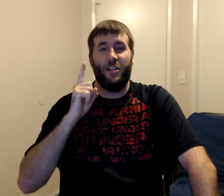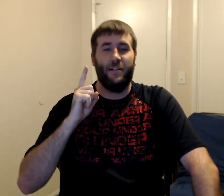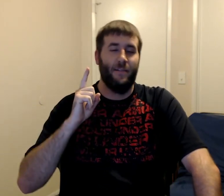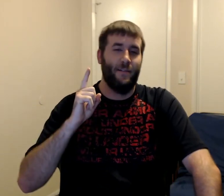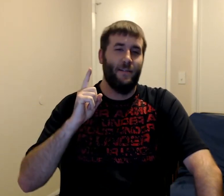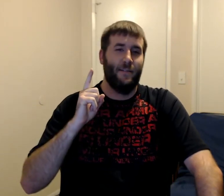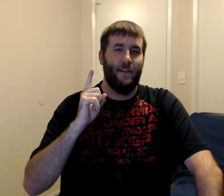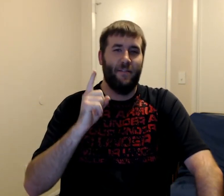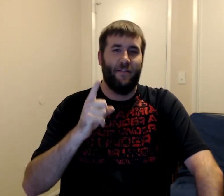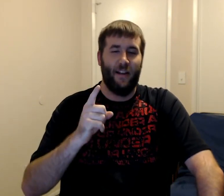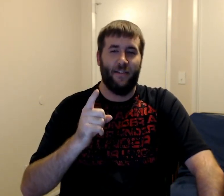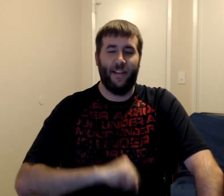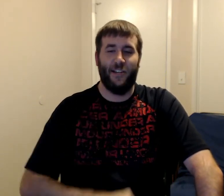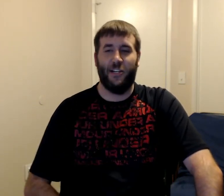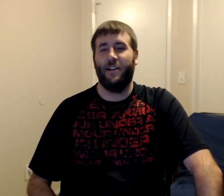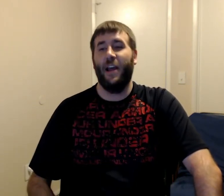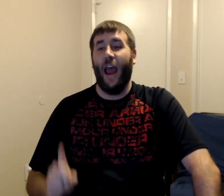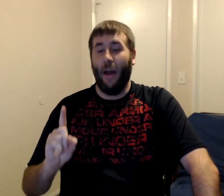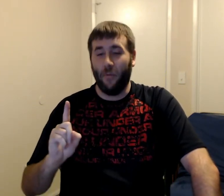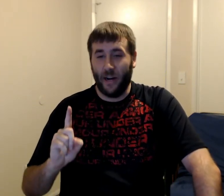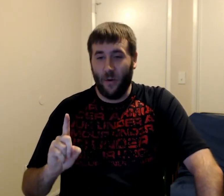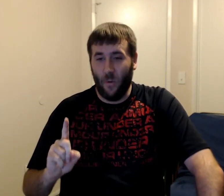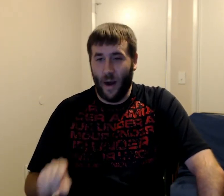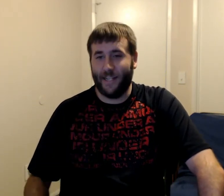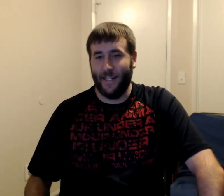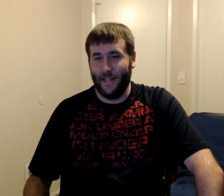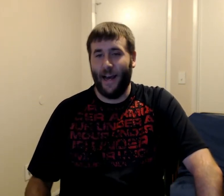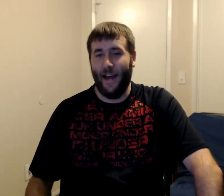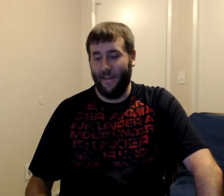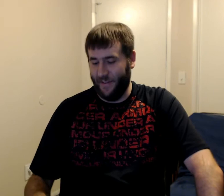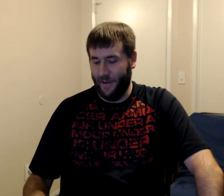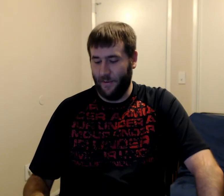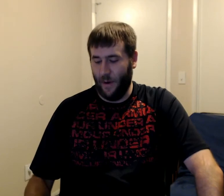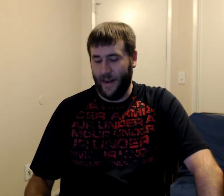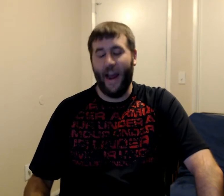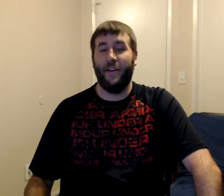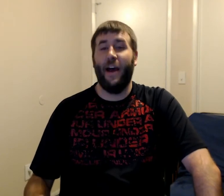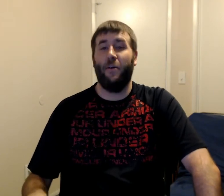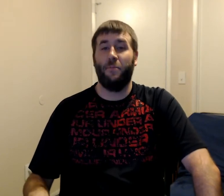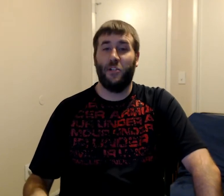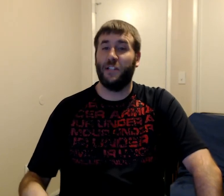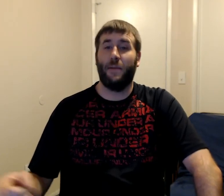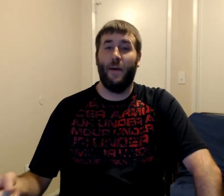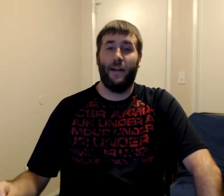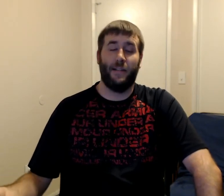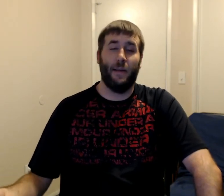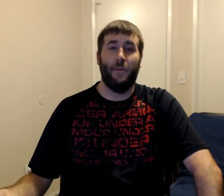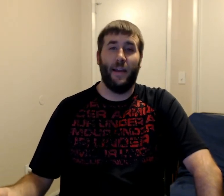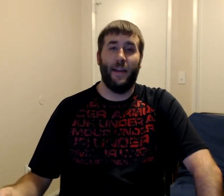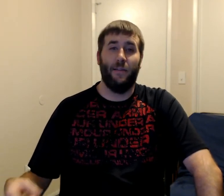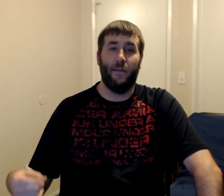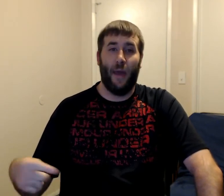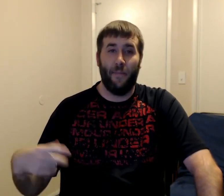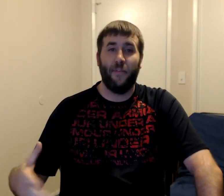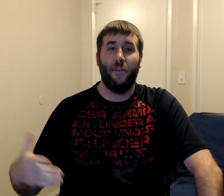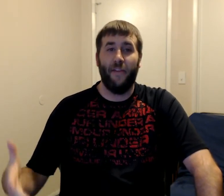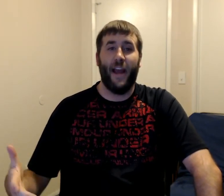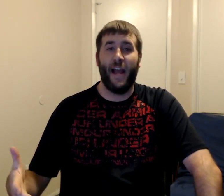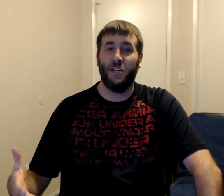of the final deletion and we're going to watch it live right now now just like my wwe pay-per-view live reactions